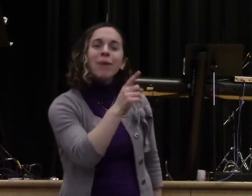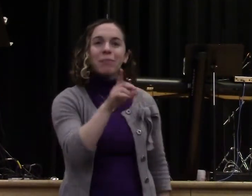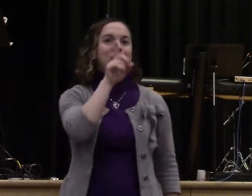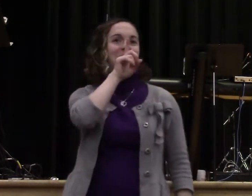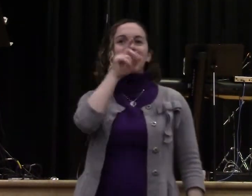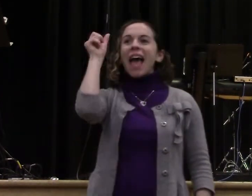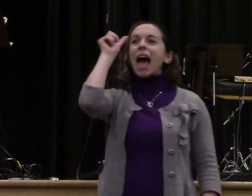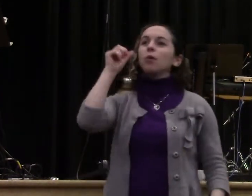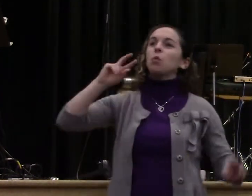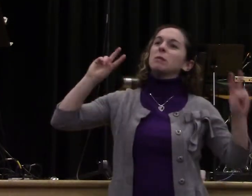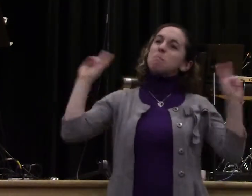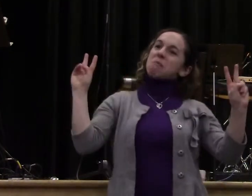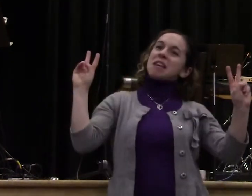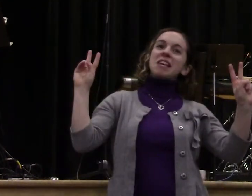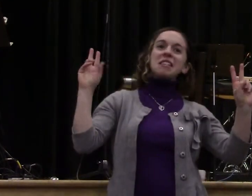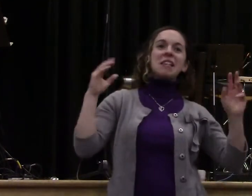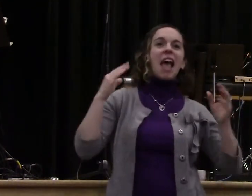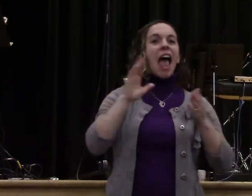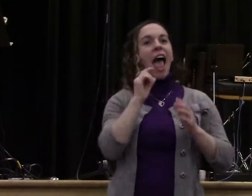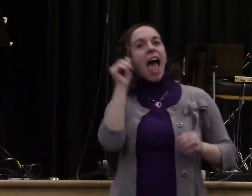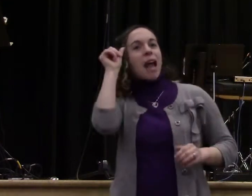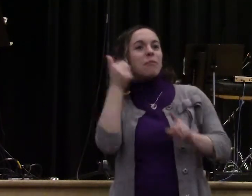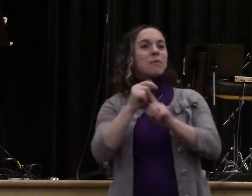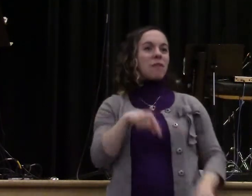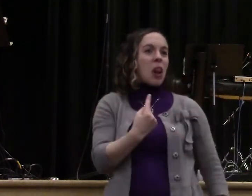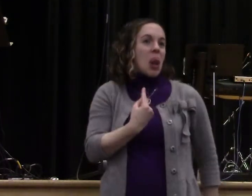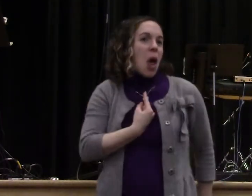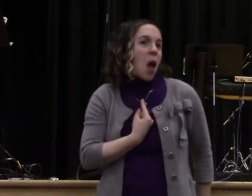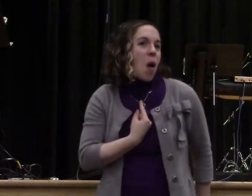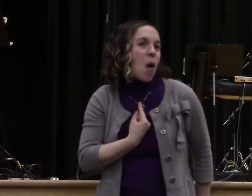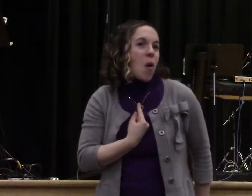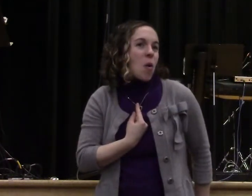relationships involve mess. And that is the will of God.